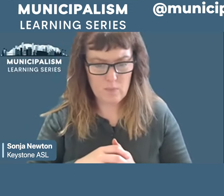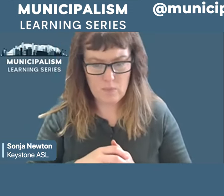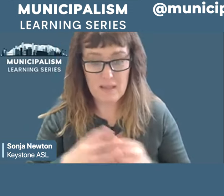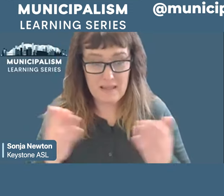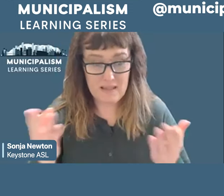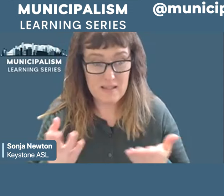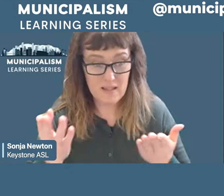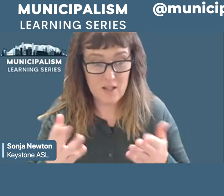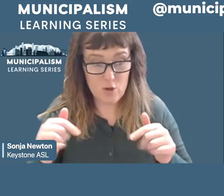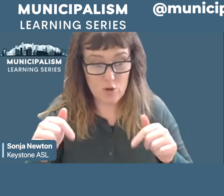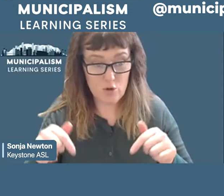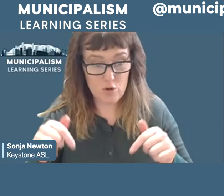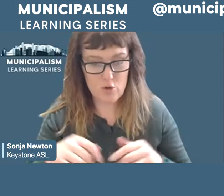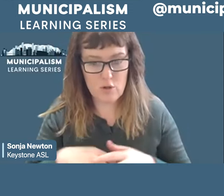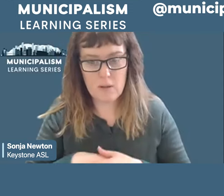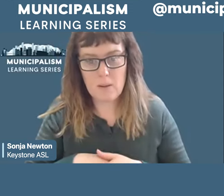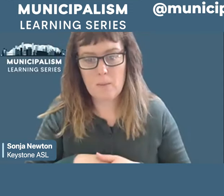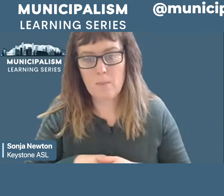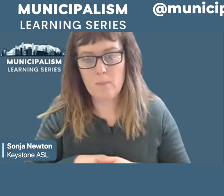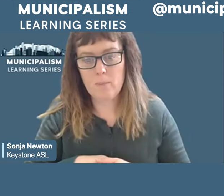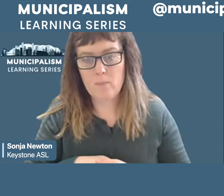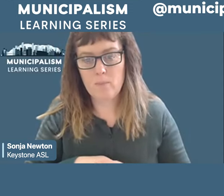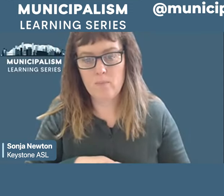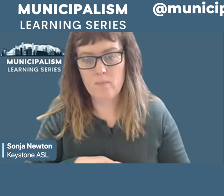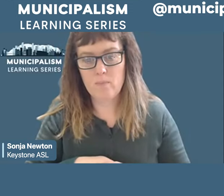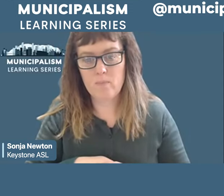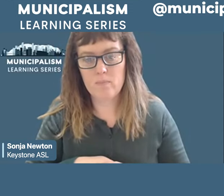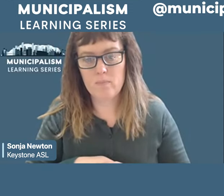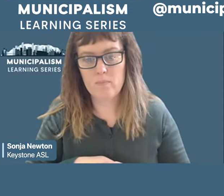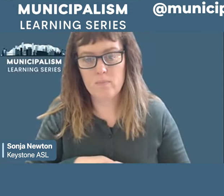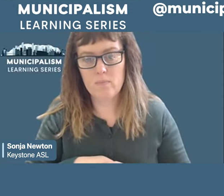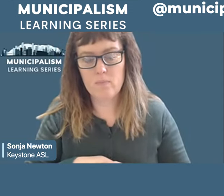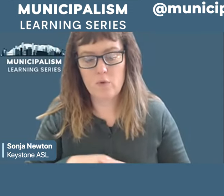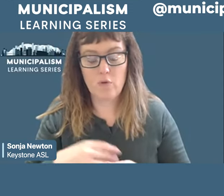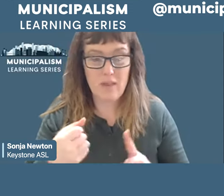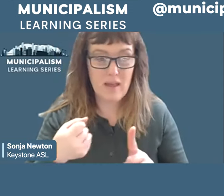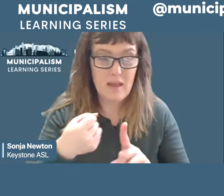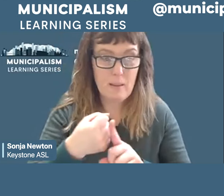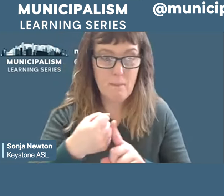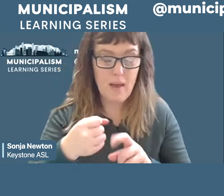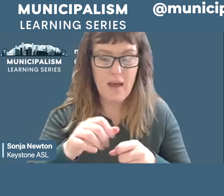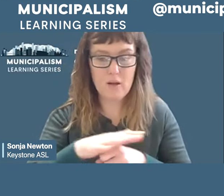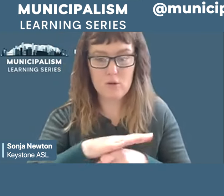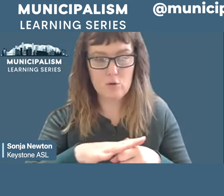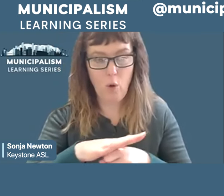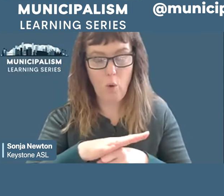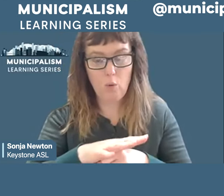here so a lot of the impact that we can do locally can be shown